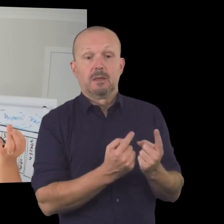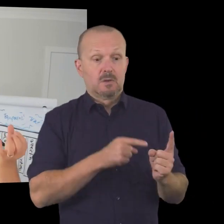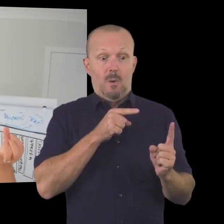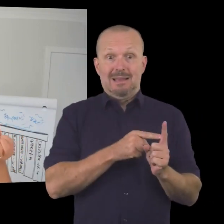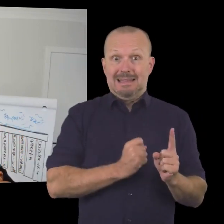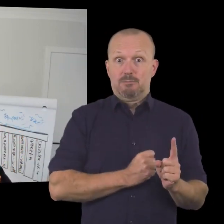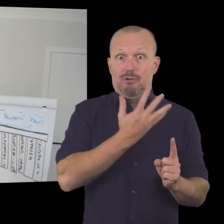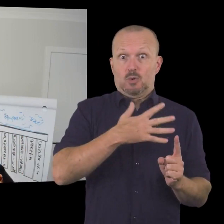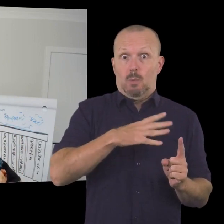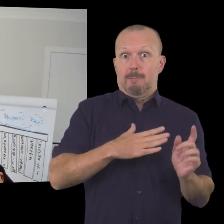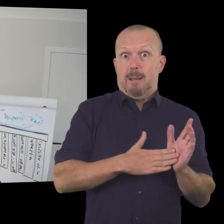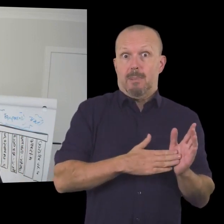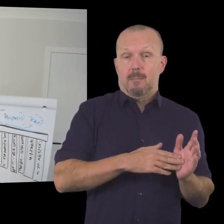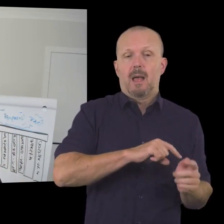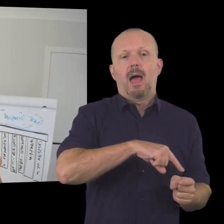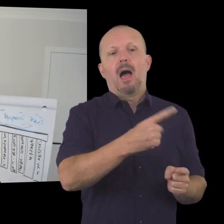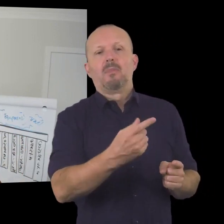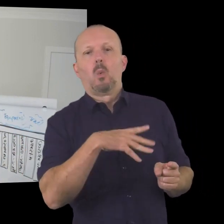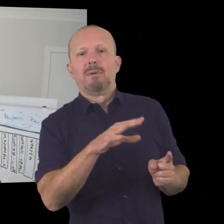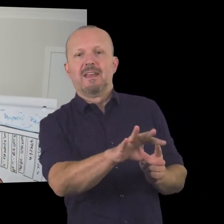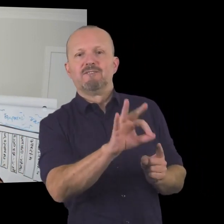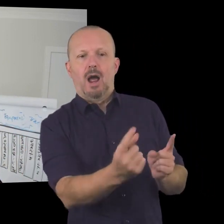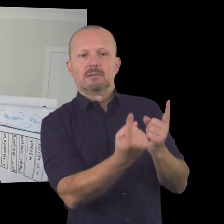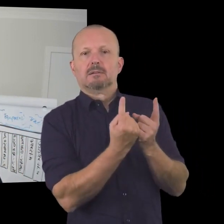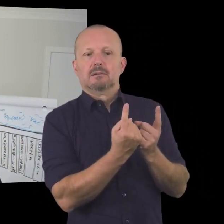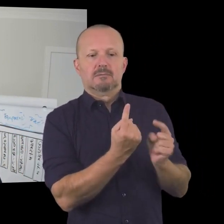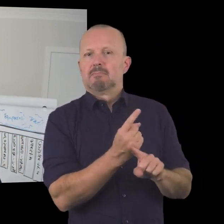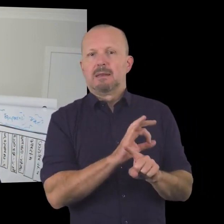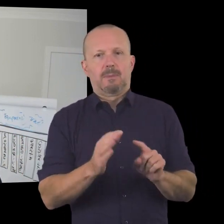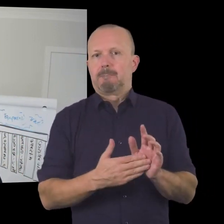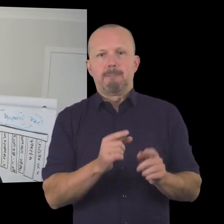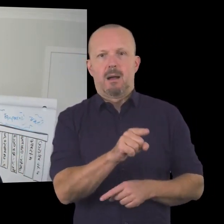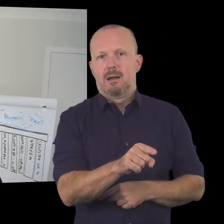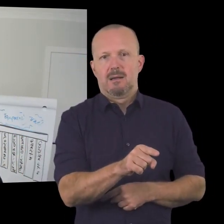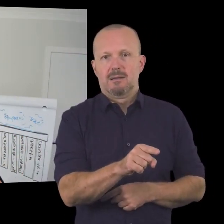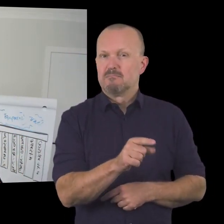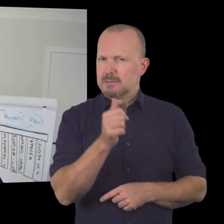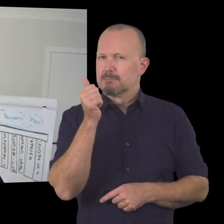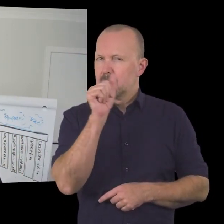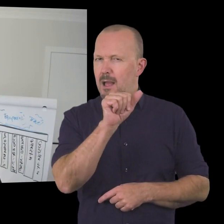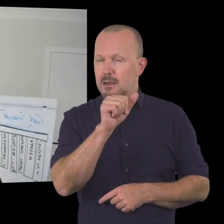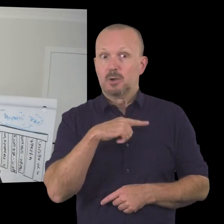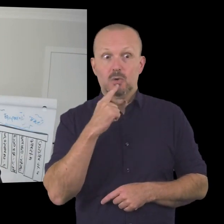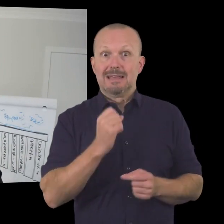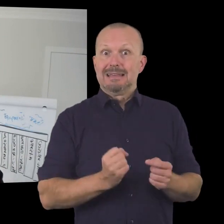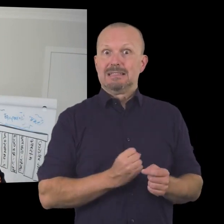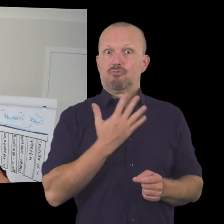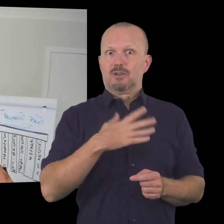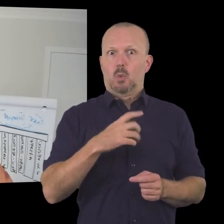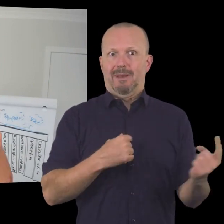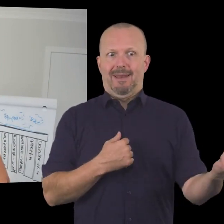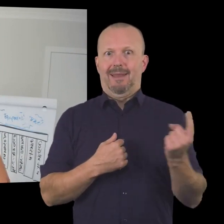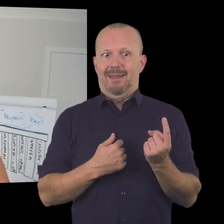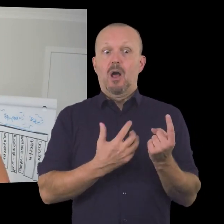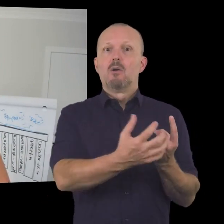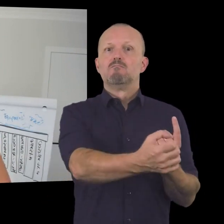friend who wasn't already uh an inspirational woman to come along and be part of uh the evening uh and it was a very smart move because then that meant they